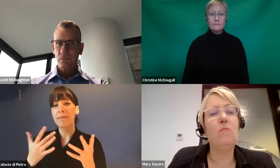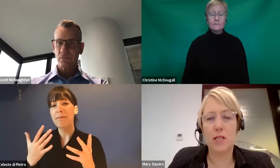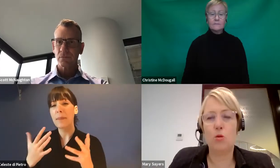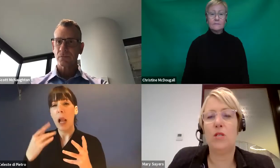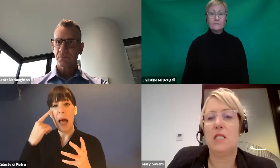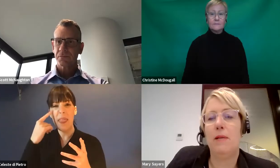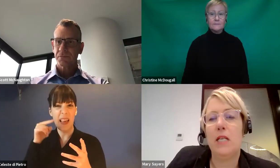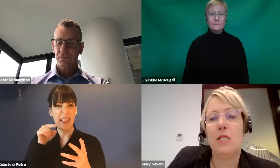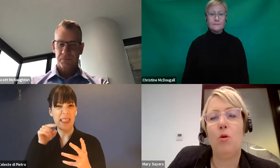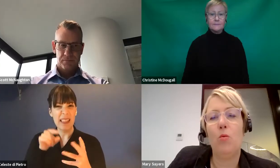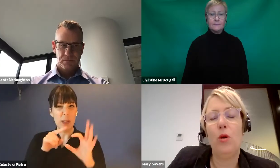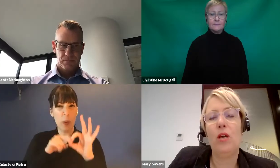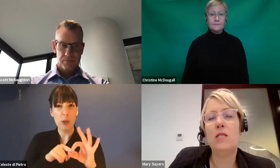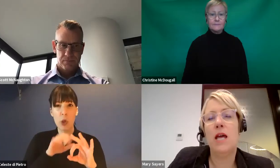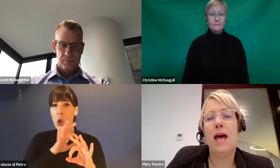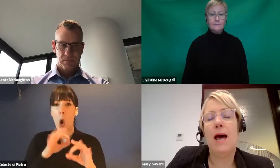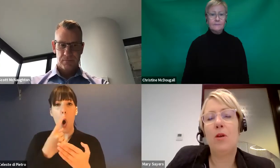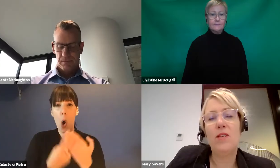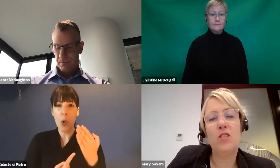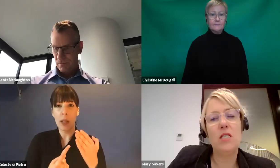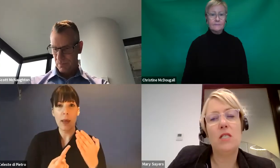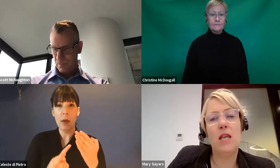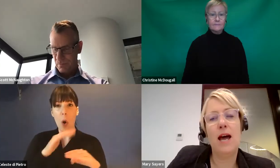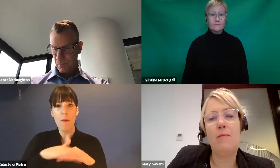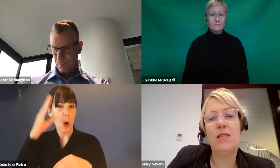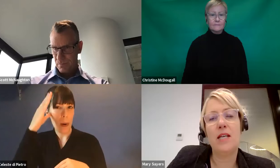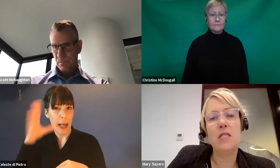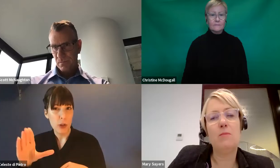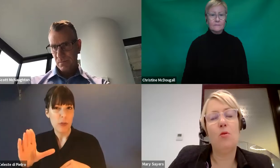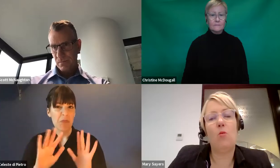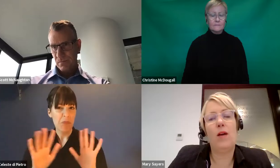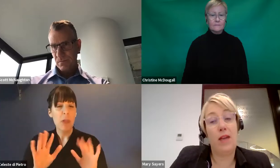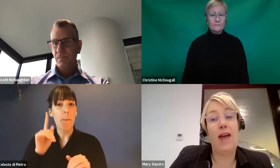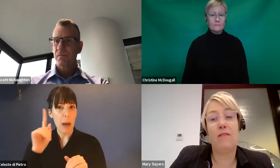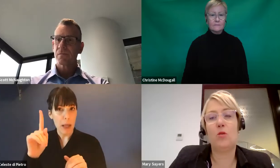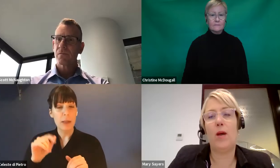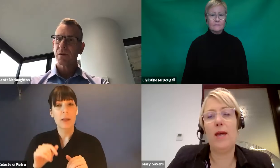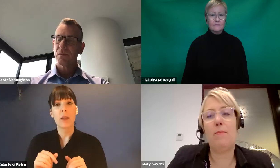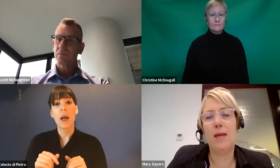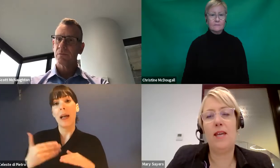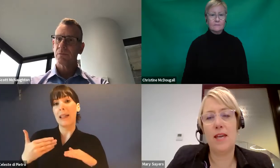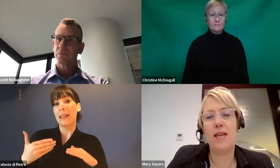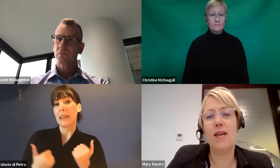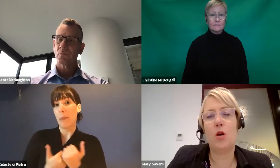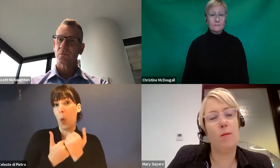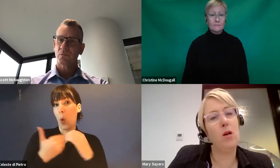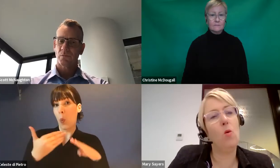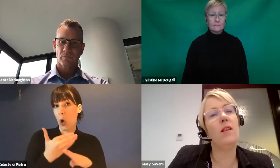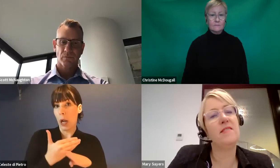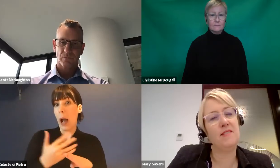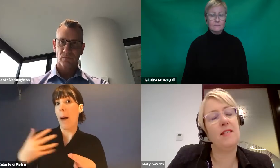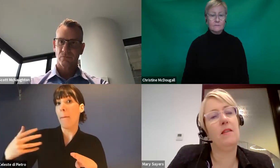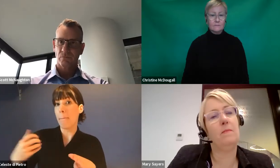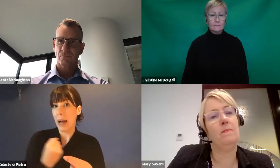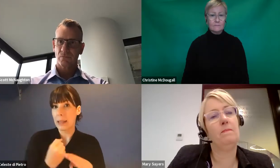to SIL, but it's all disability support workers, and the question is, does the support worker have to wear PPE equipment